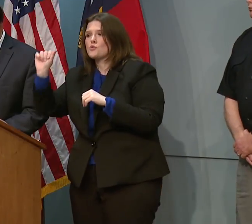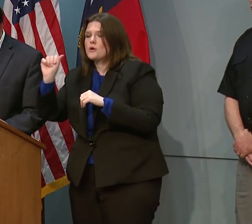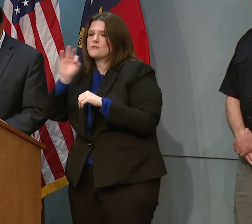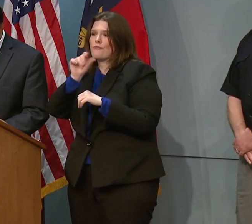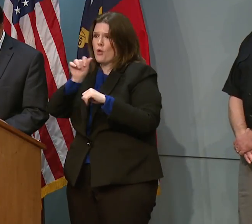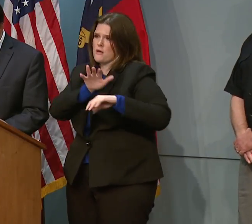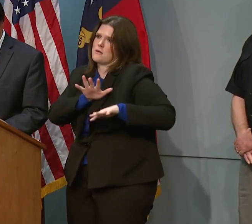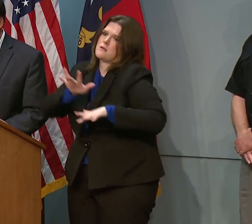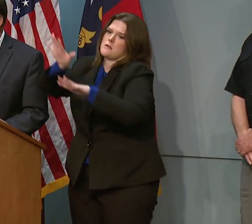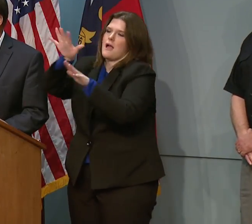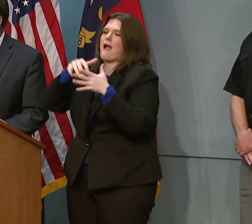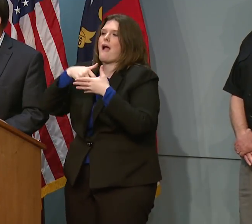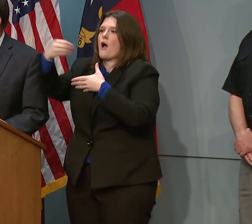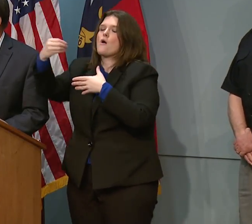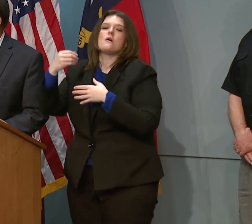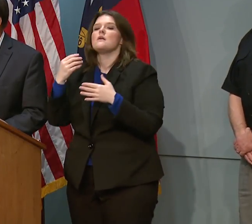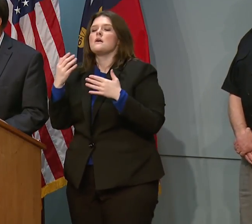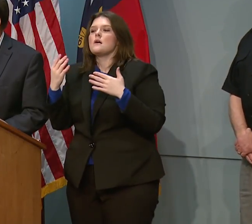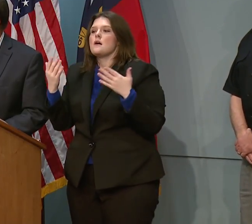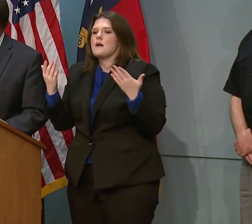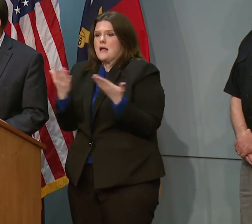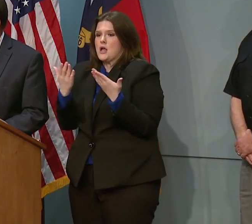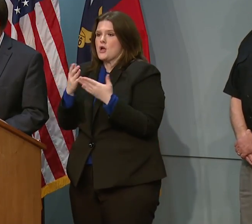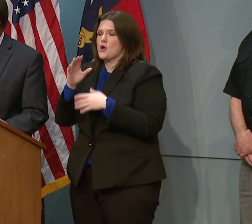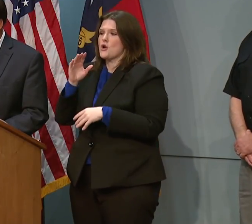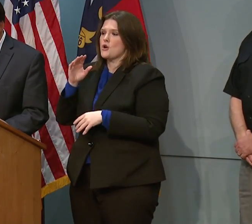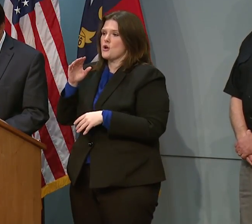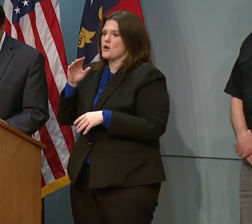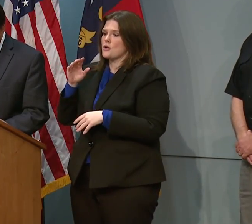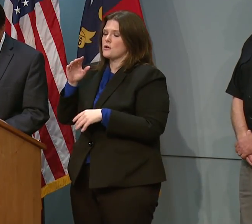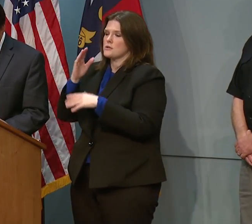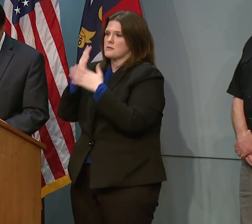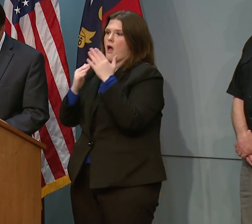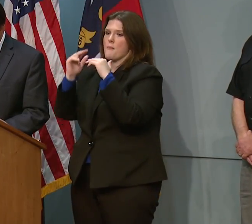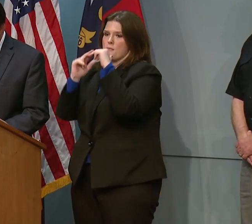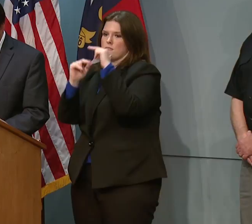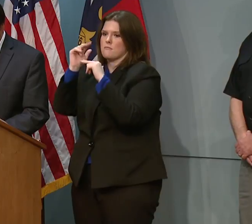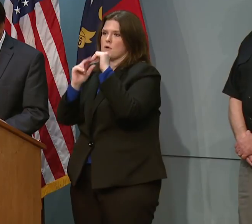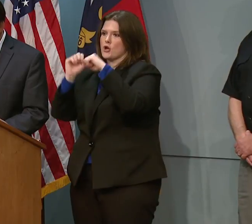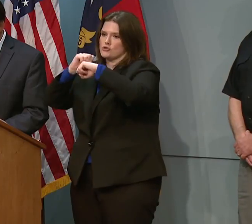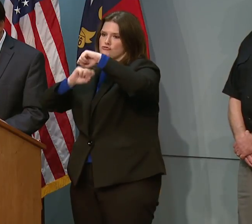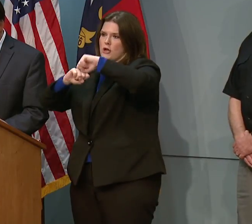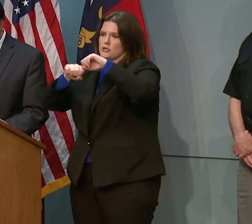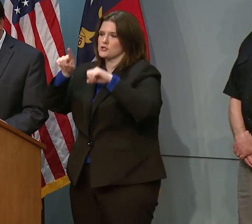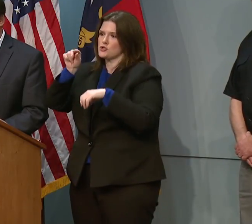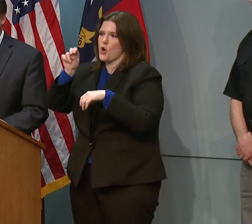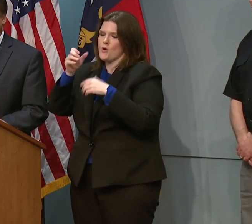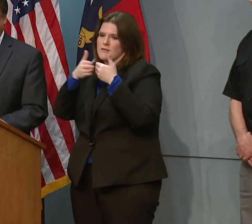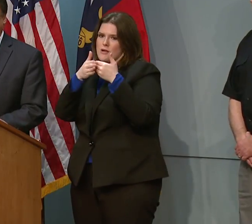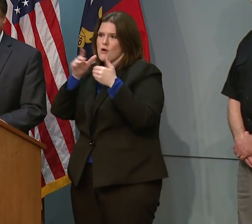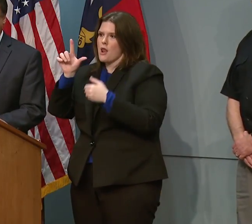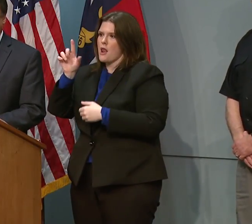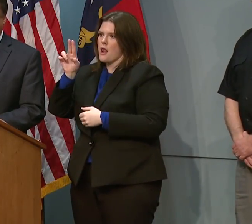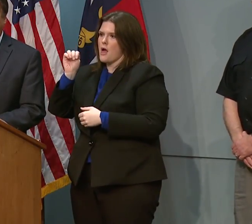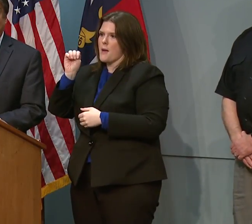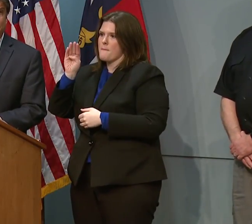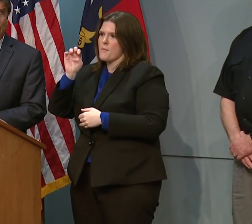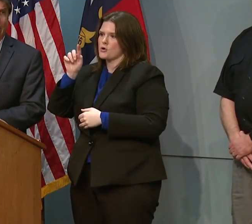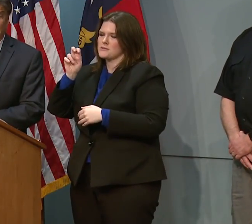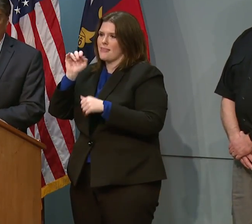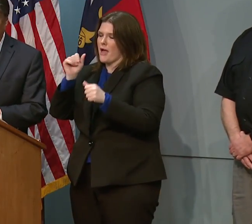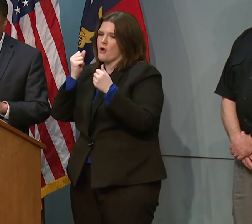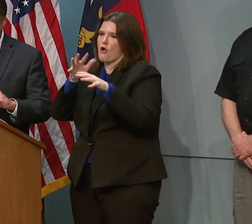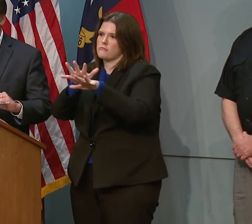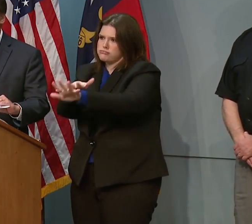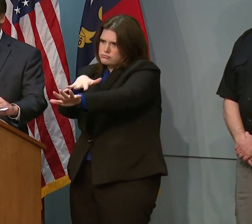Georgia, and Florida. We had some construction zones near Lumberton which were holding